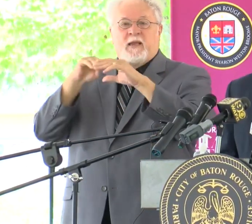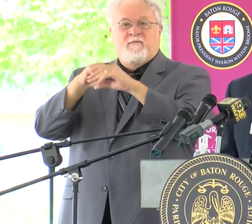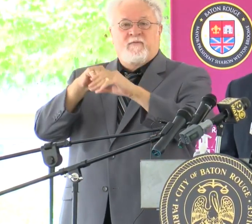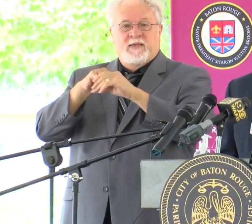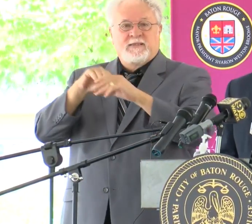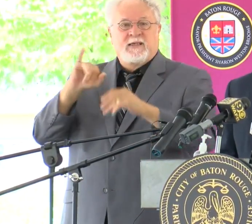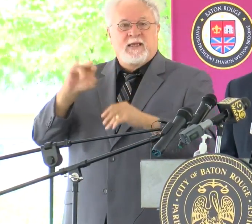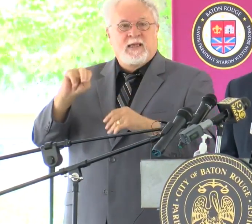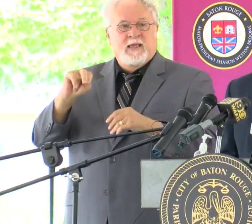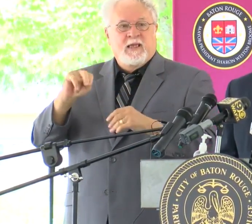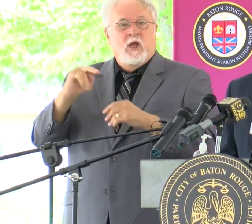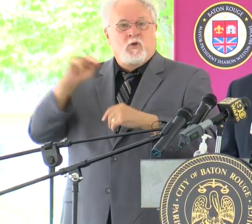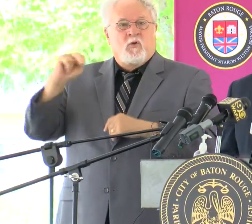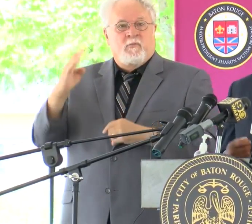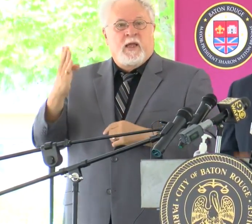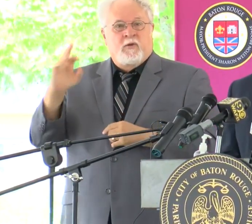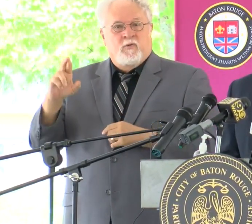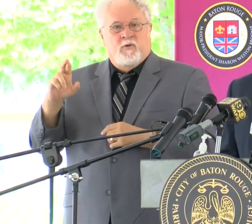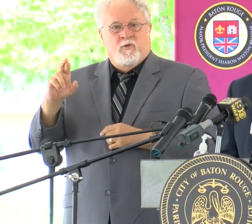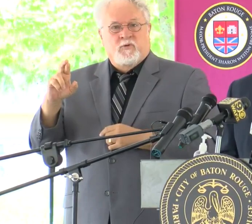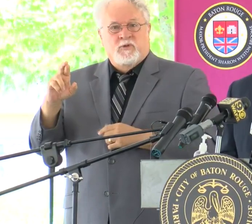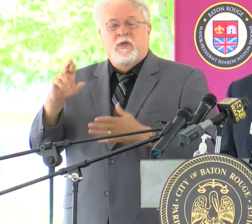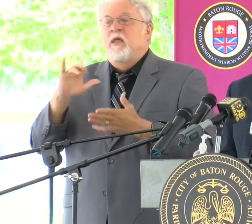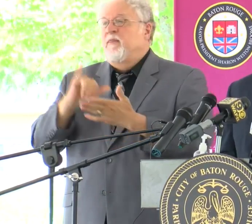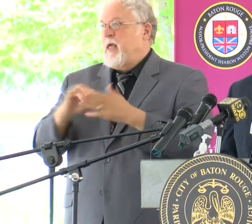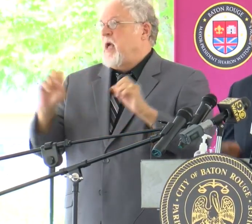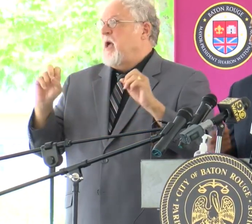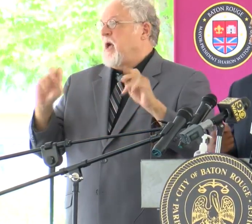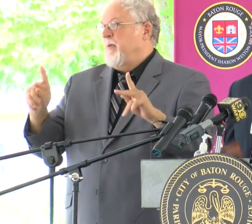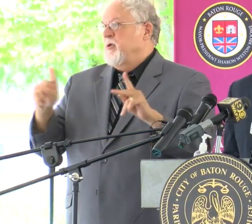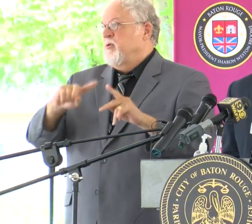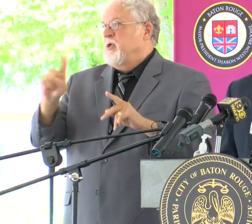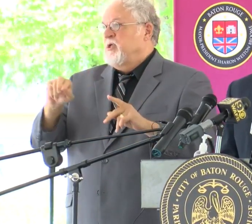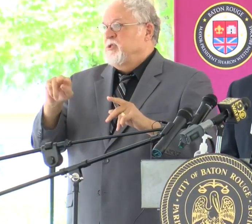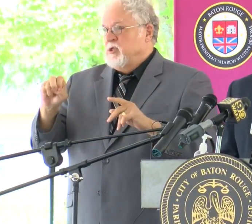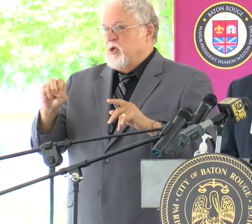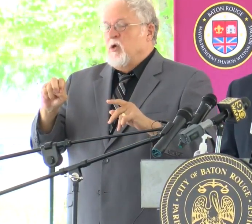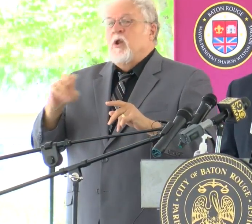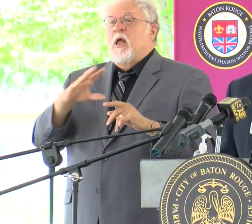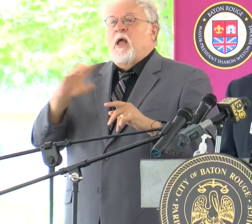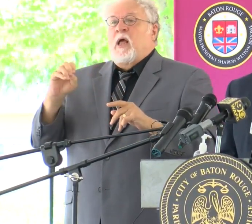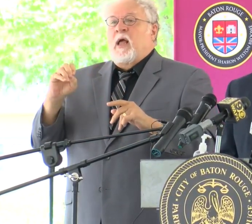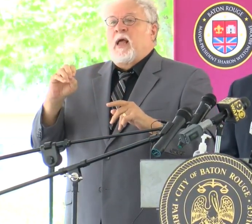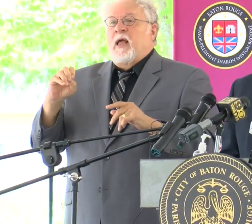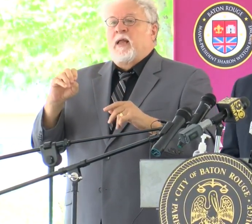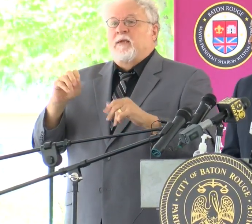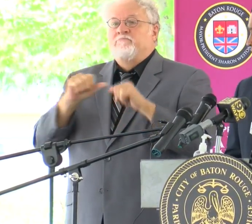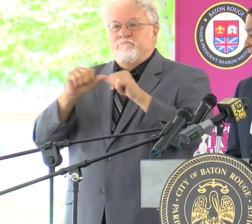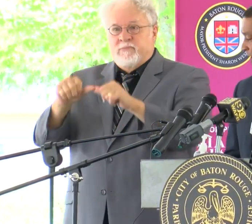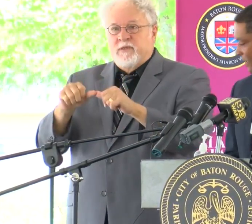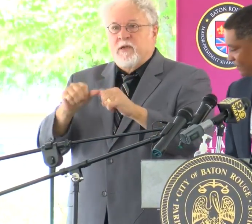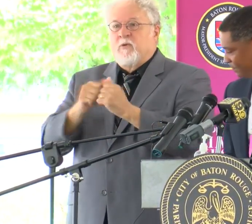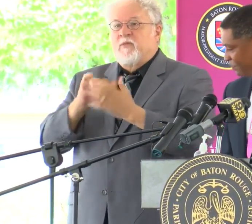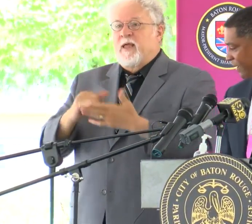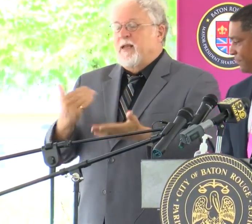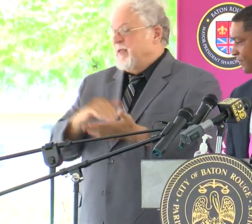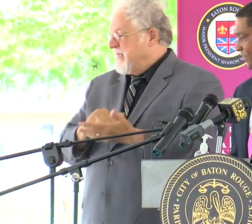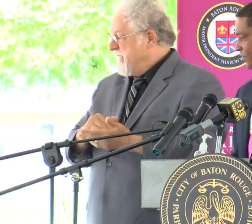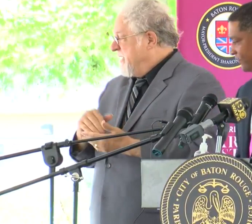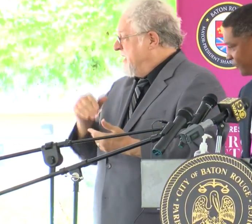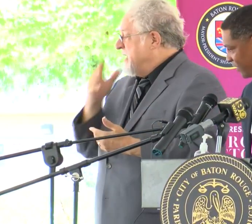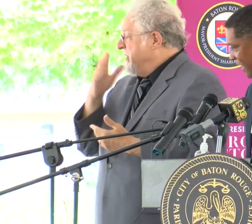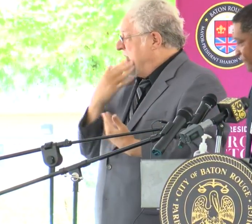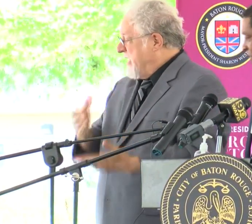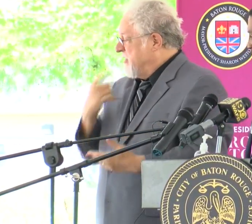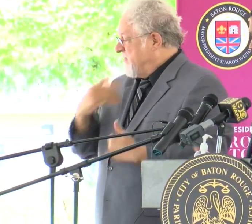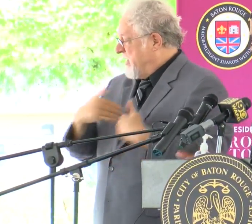in North Baton Rouge, which is an opportunity zone, and we have to just keep it up. So with that, again, Madam Mayor,